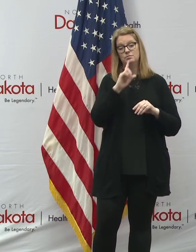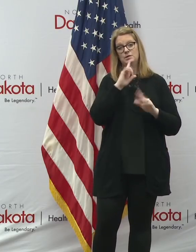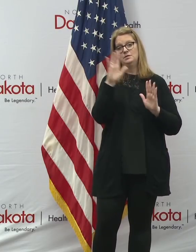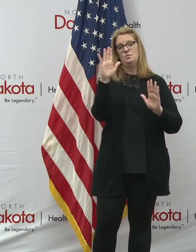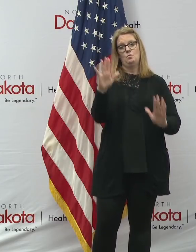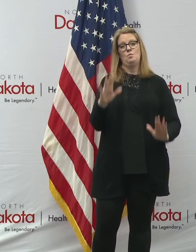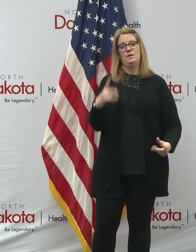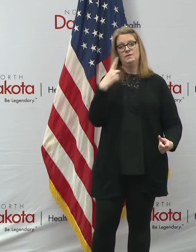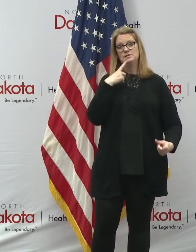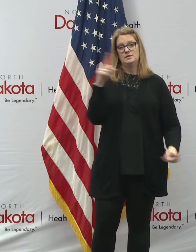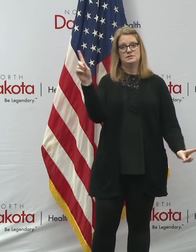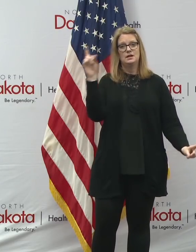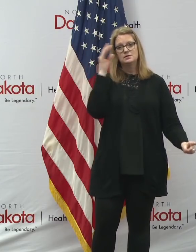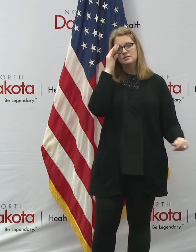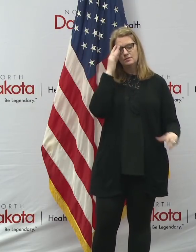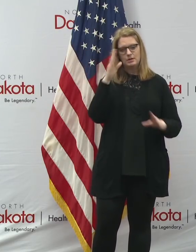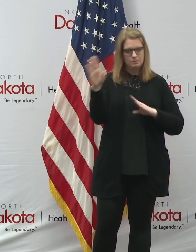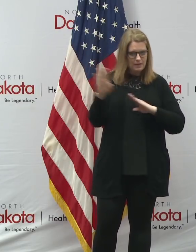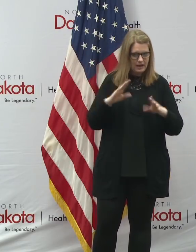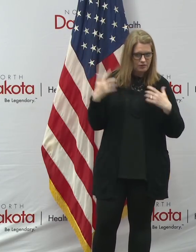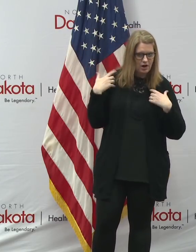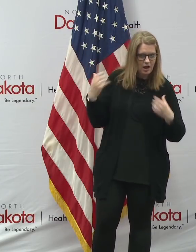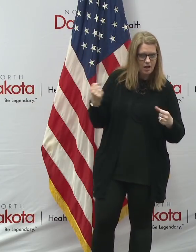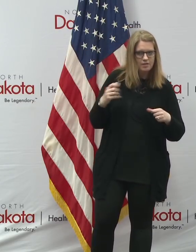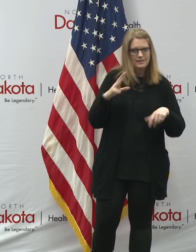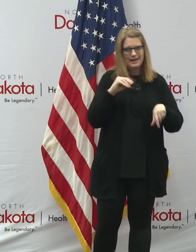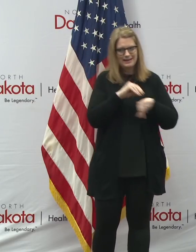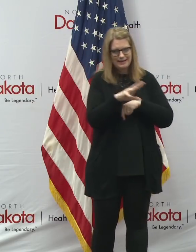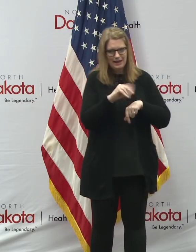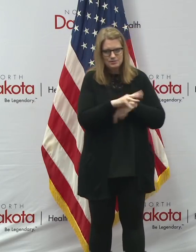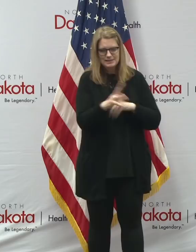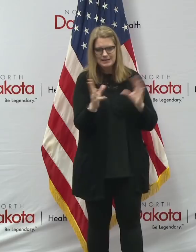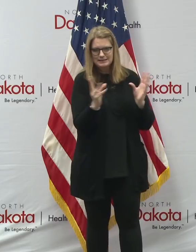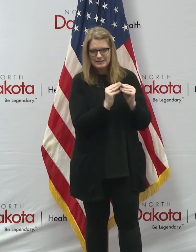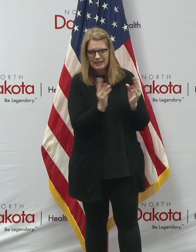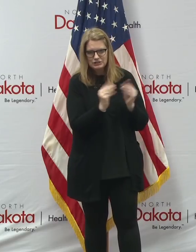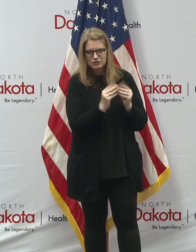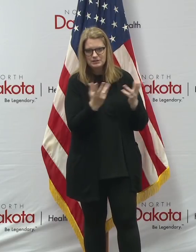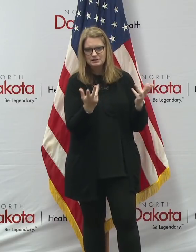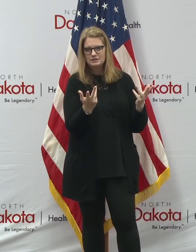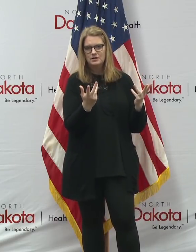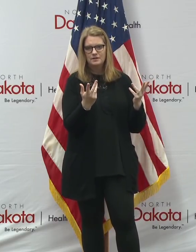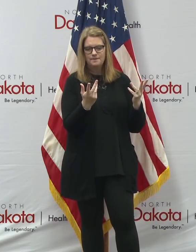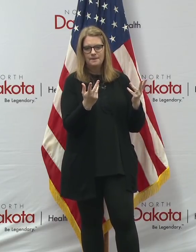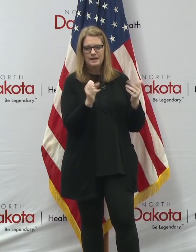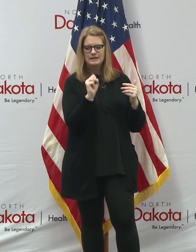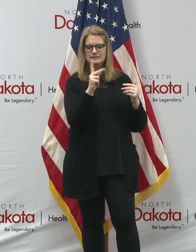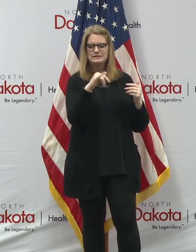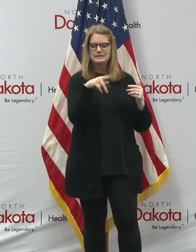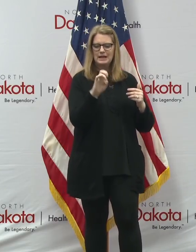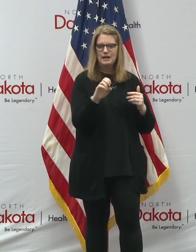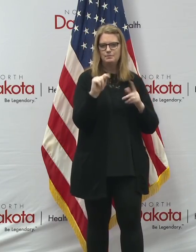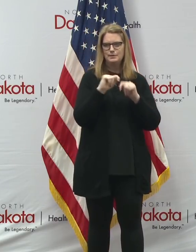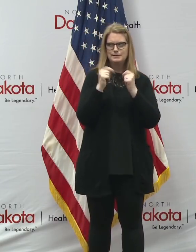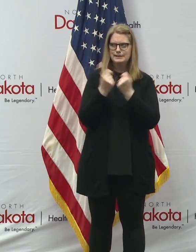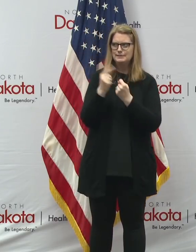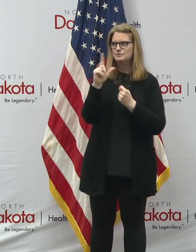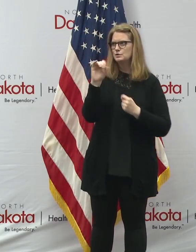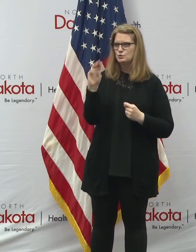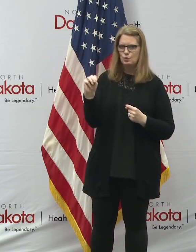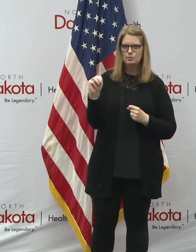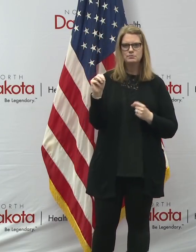happening, uh, with, uh, behavioral health and counseling sessions happening on, on, uh, Skype or Teams or Zoom or